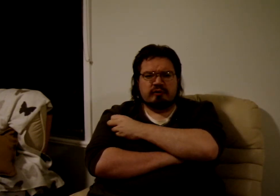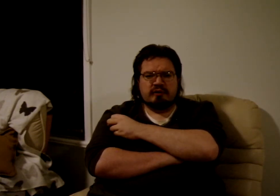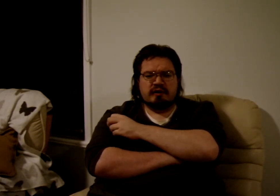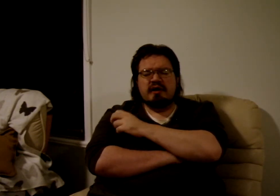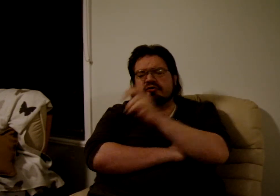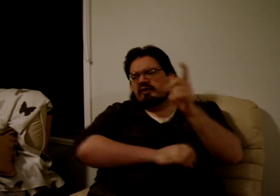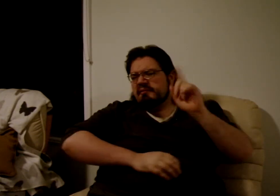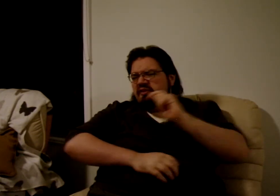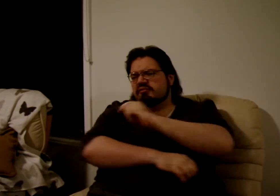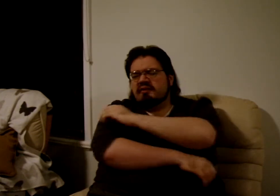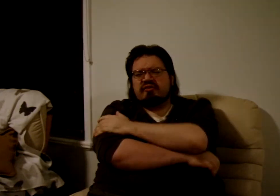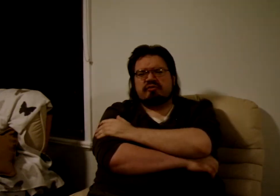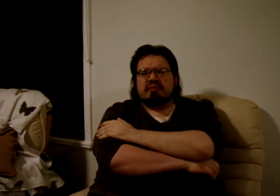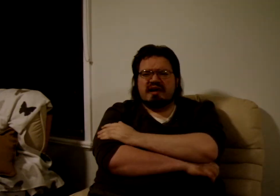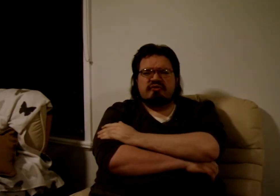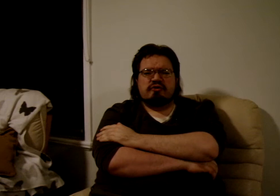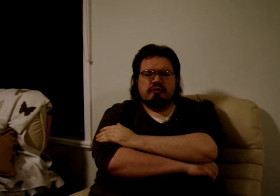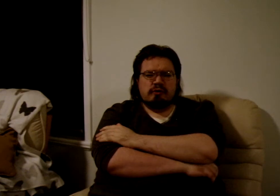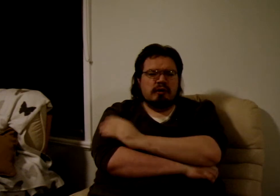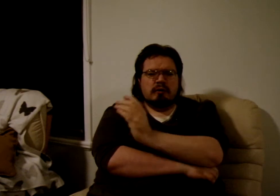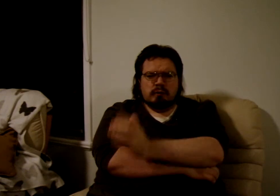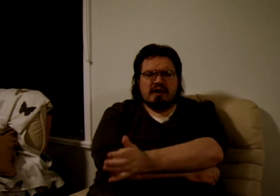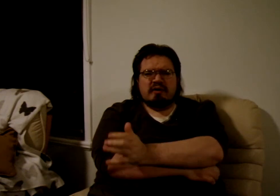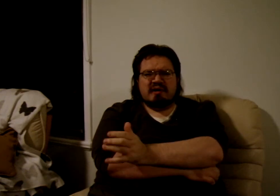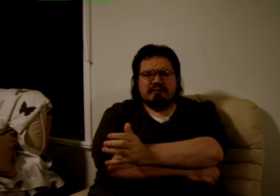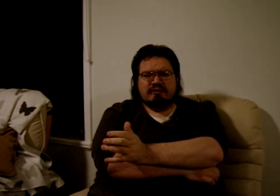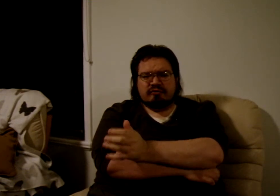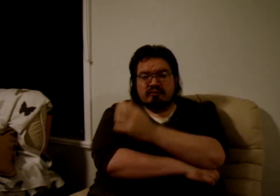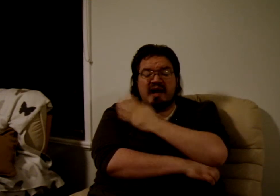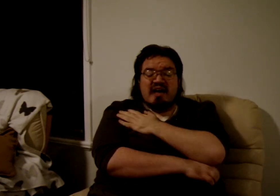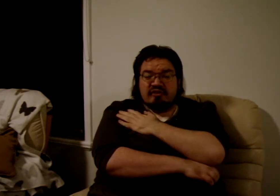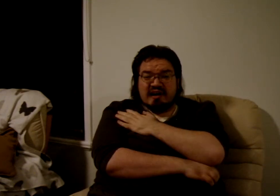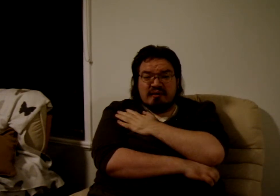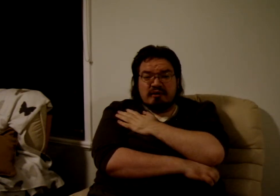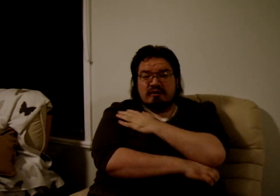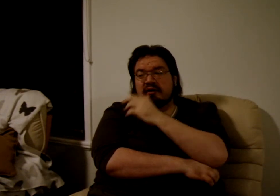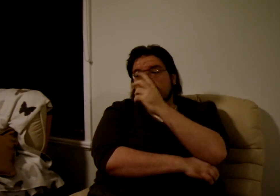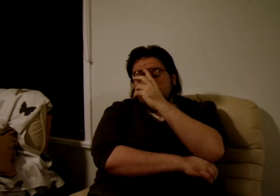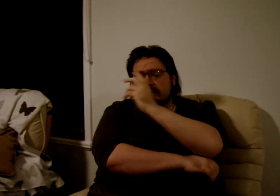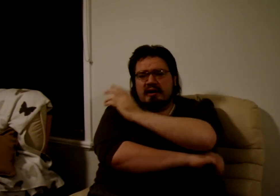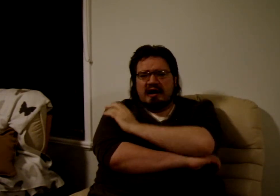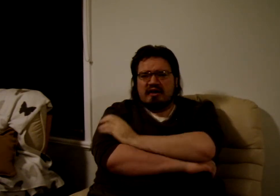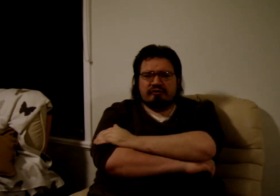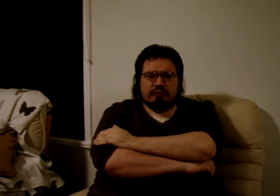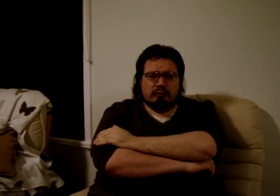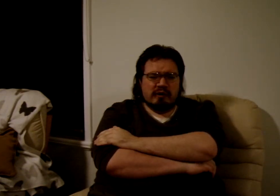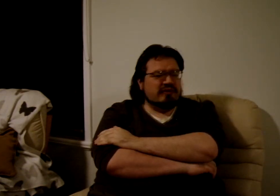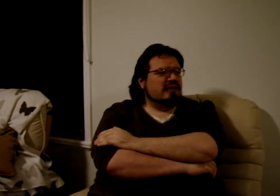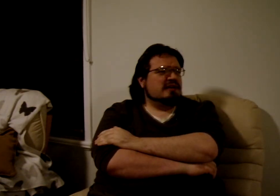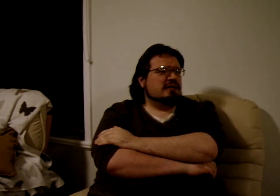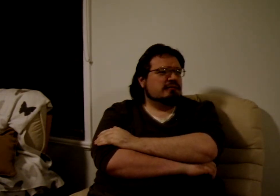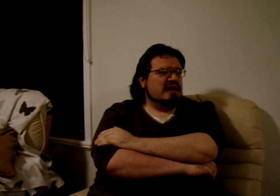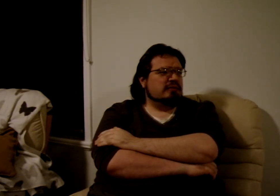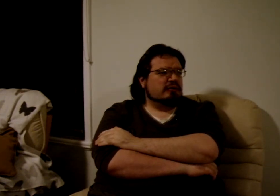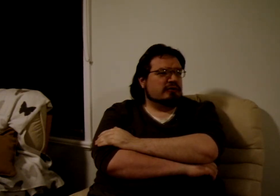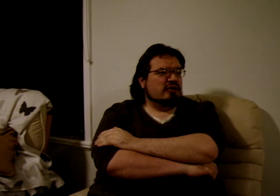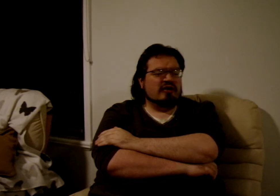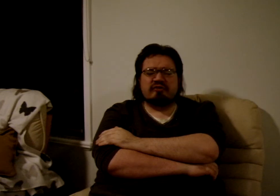So let me explain to you where I'm coming from as a gamer as one of the people you're constantly